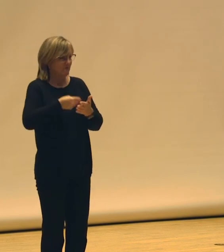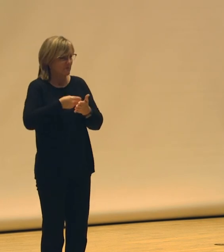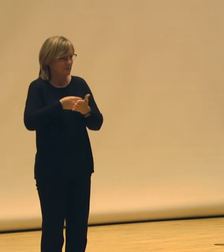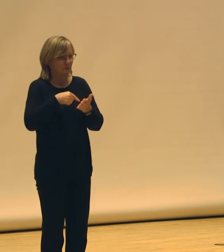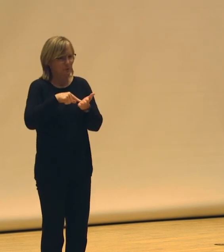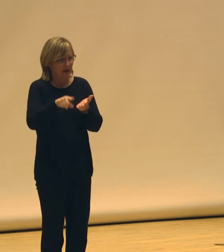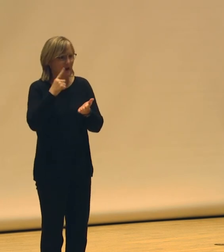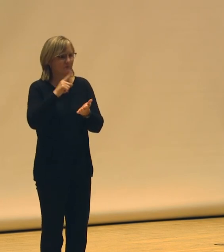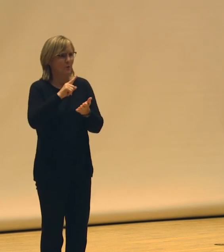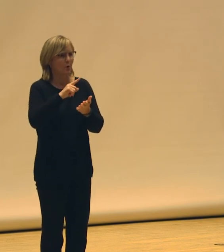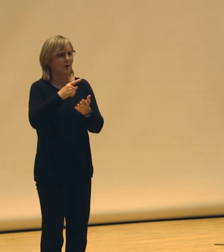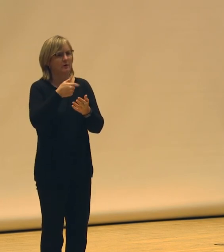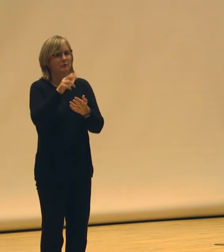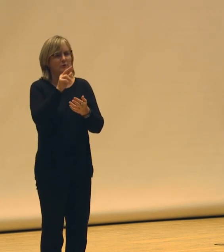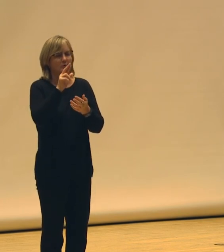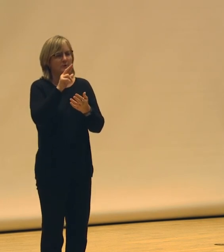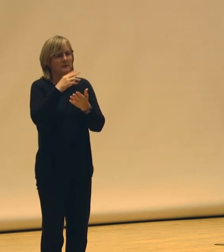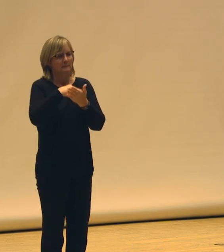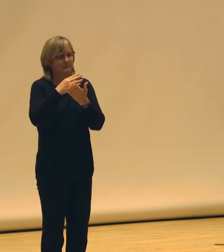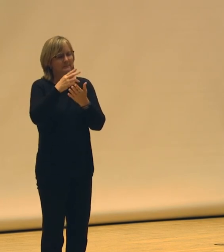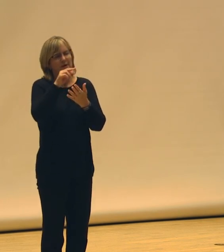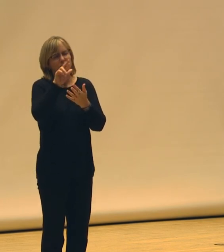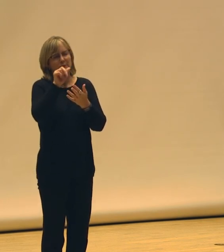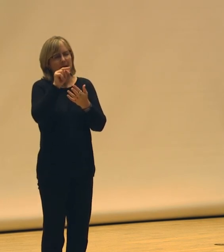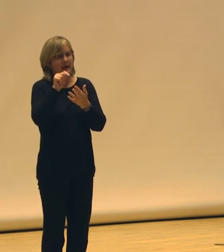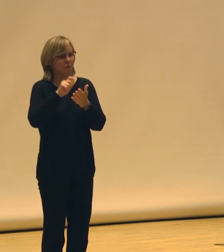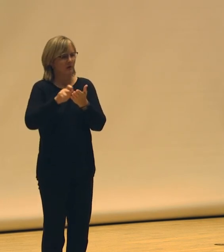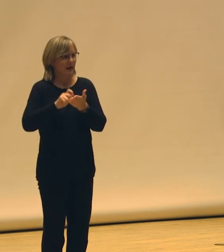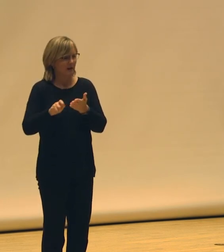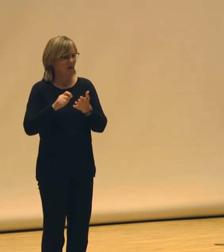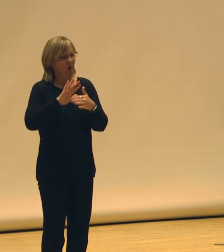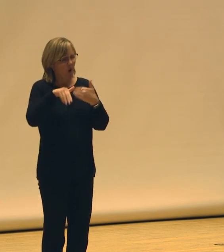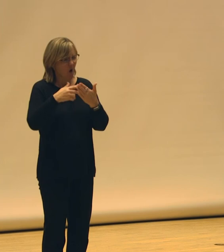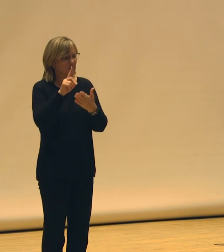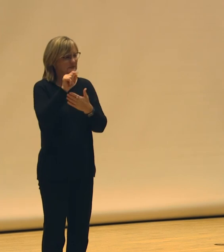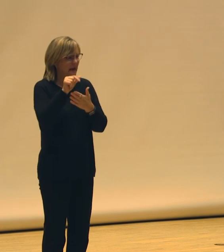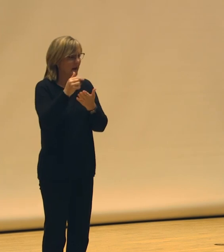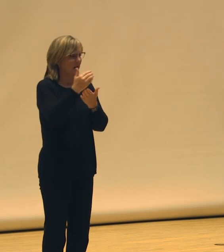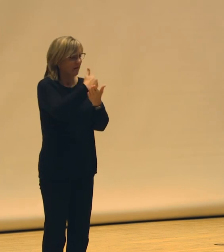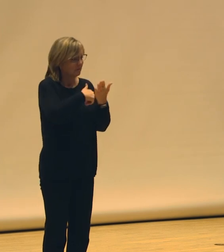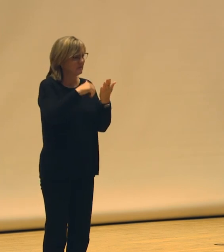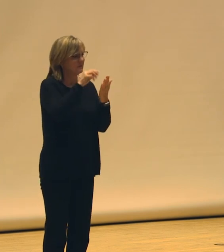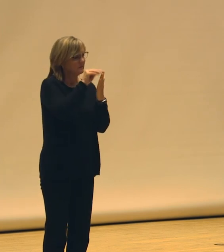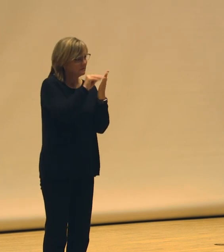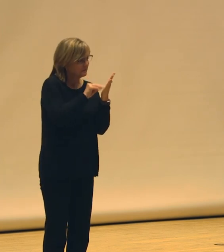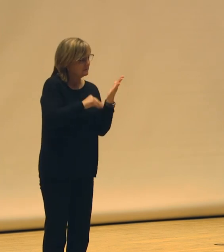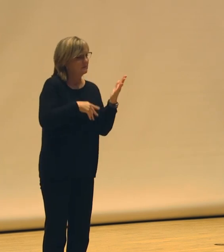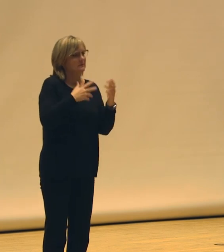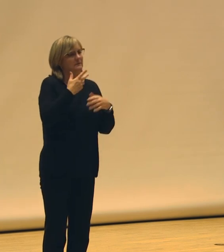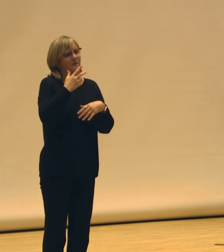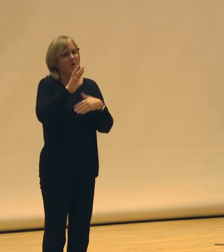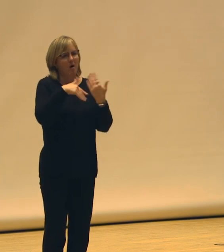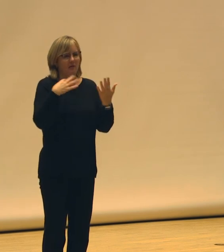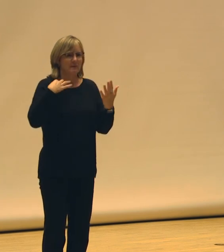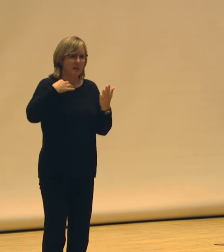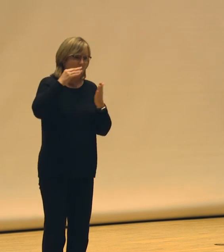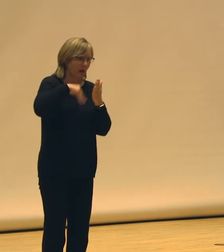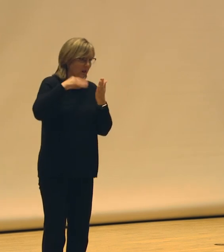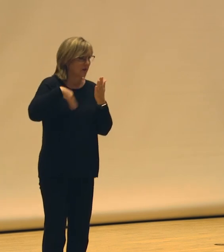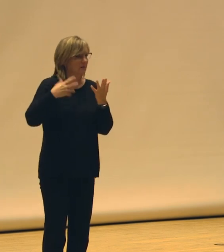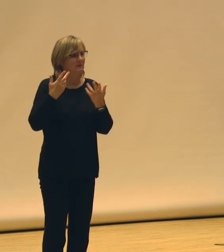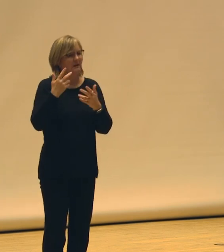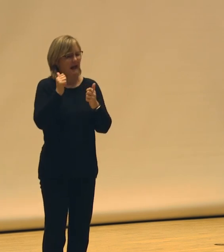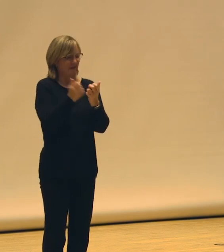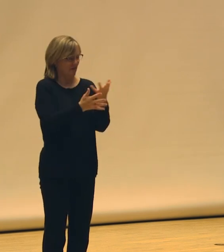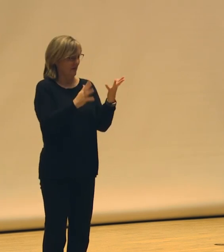writing and grant reporting staff to do all of the data tracking, to do all of the reporting, to do all of the applying, and that it